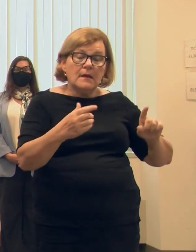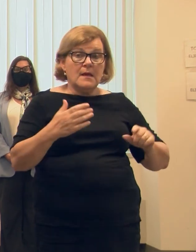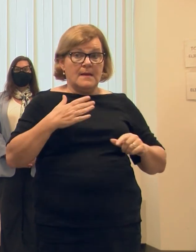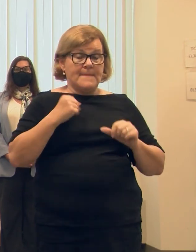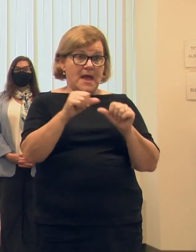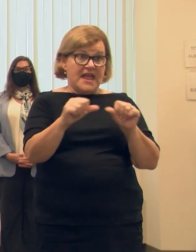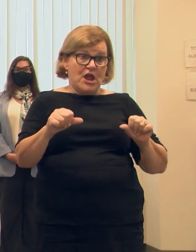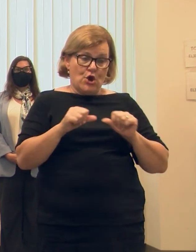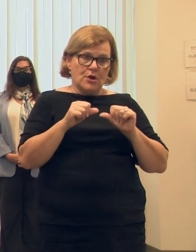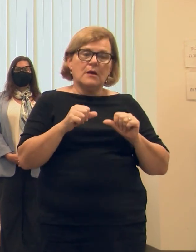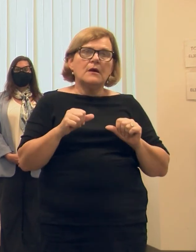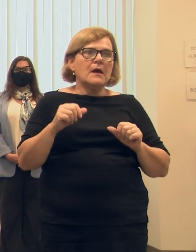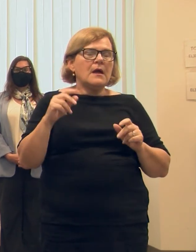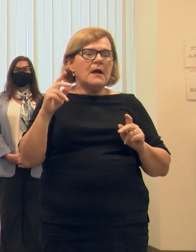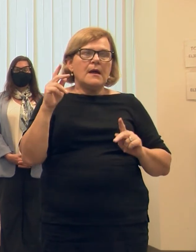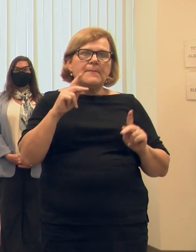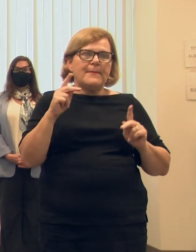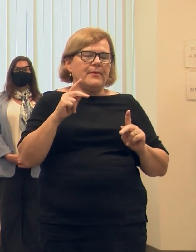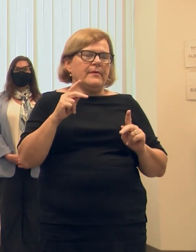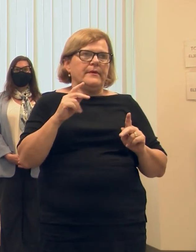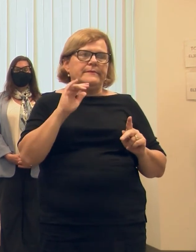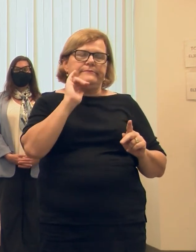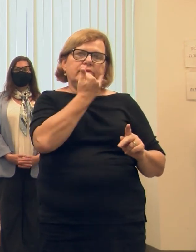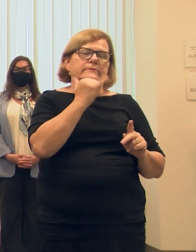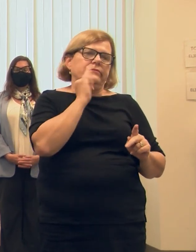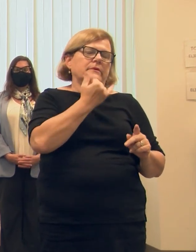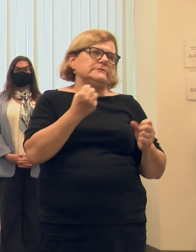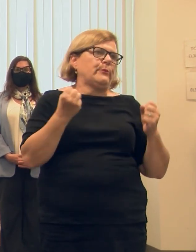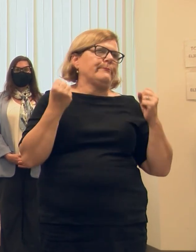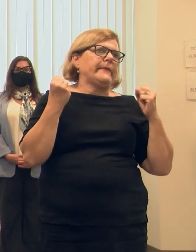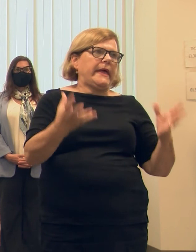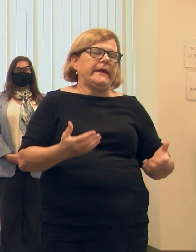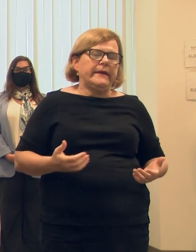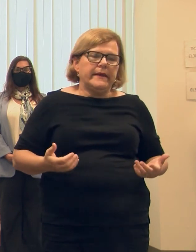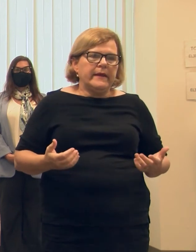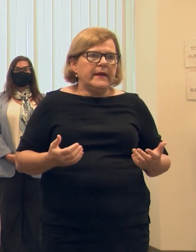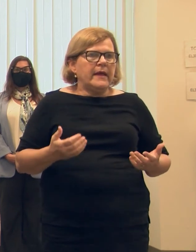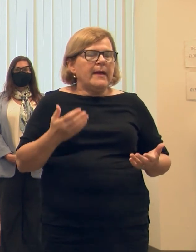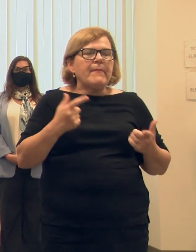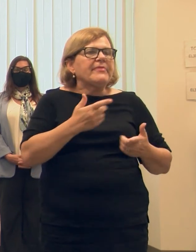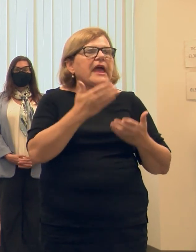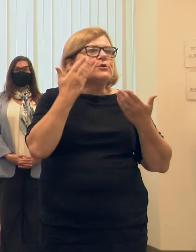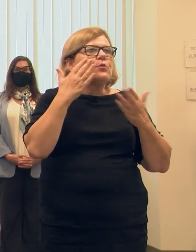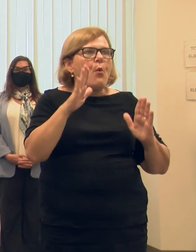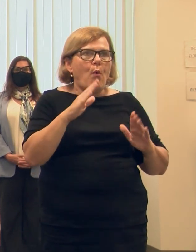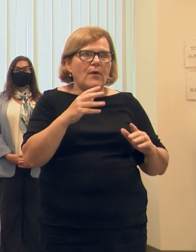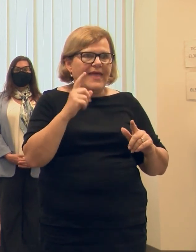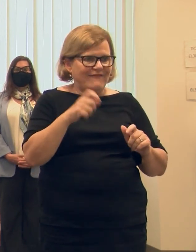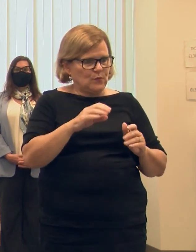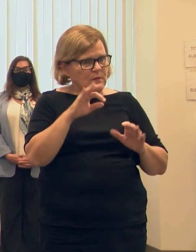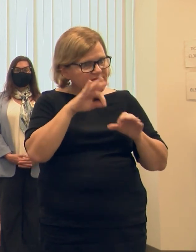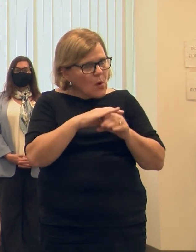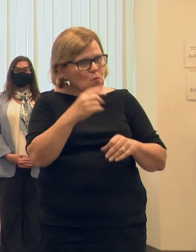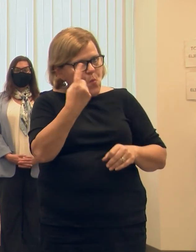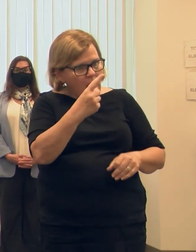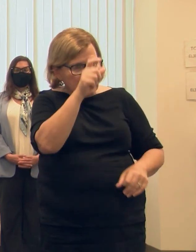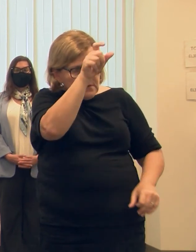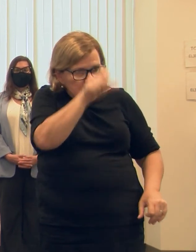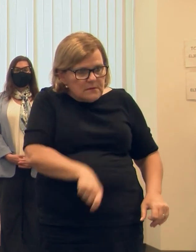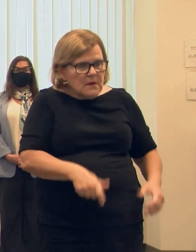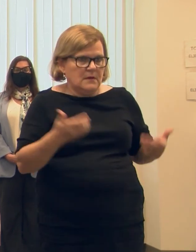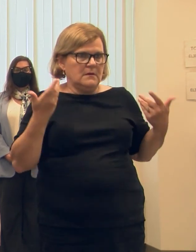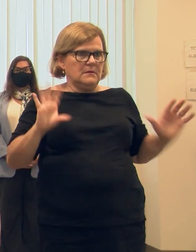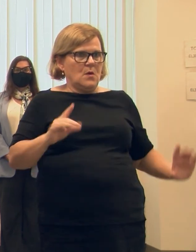jurisdiction, were up so many for the absentees that they might not know that they can only vote in one section. And